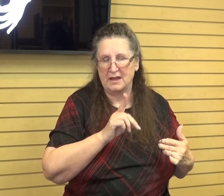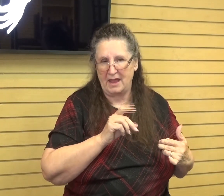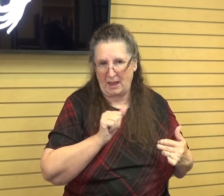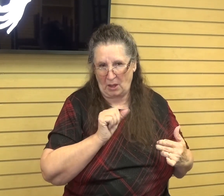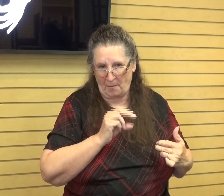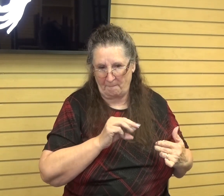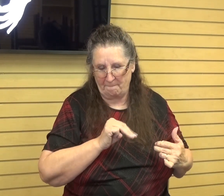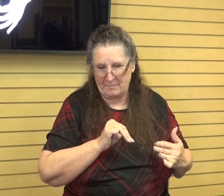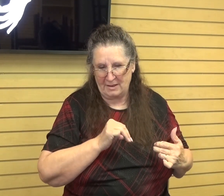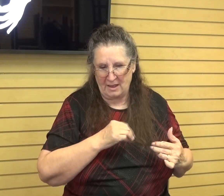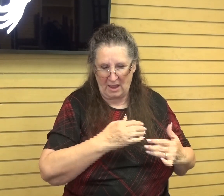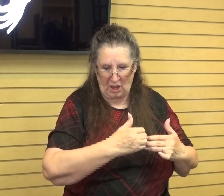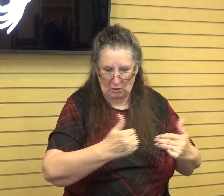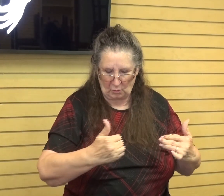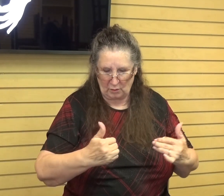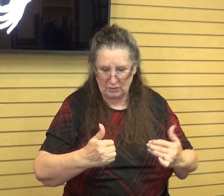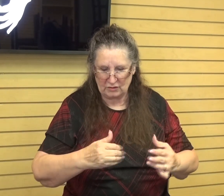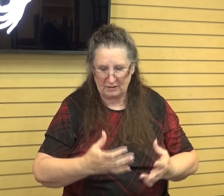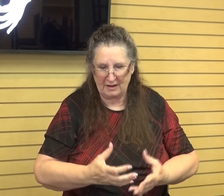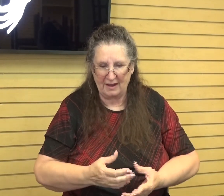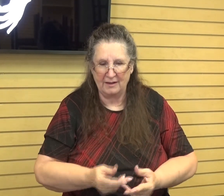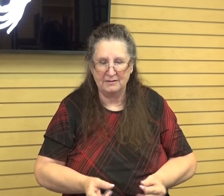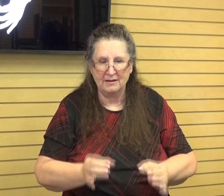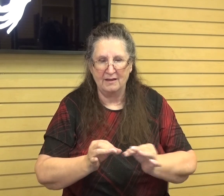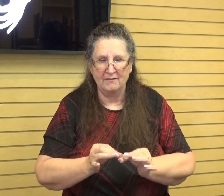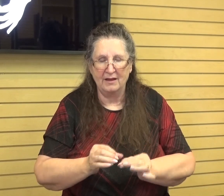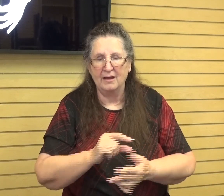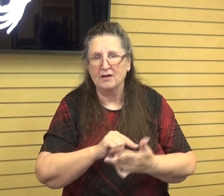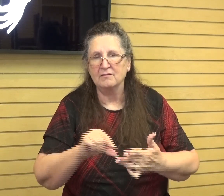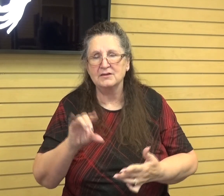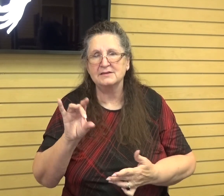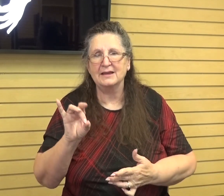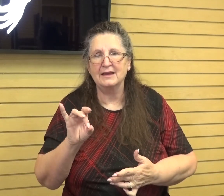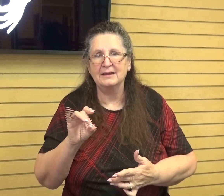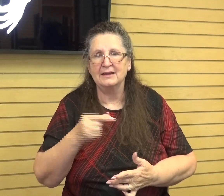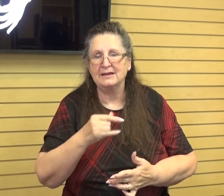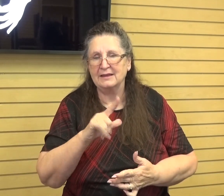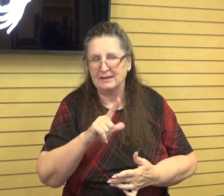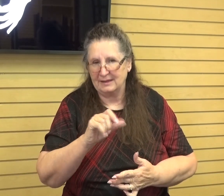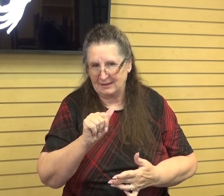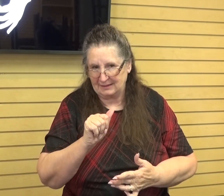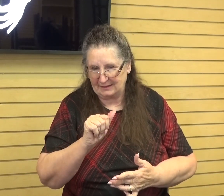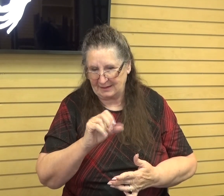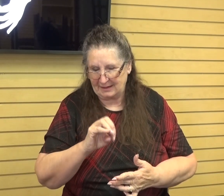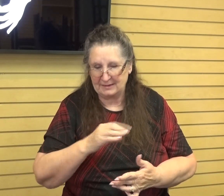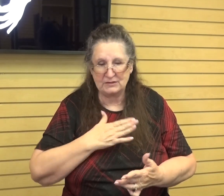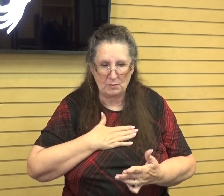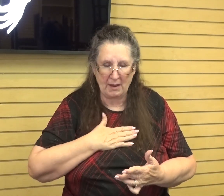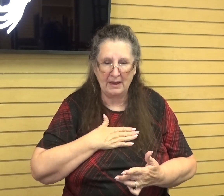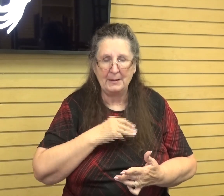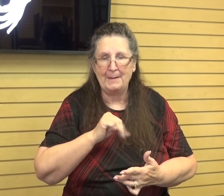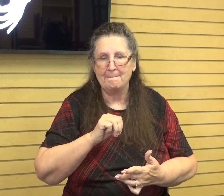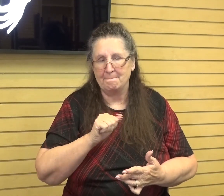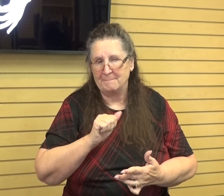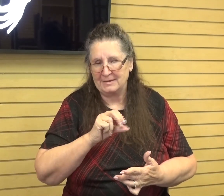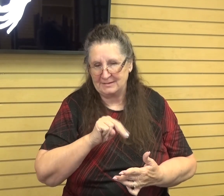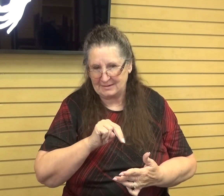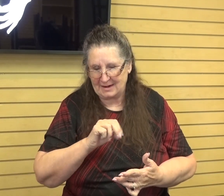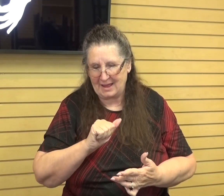Sekar. And verse 8, says, Gilead is mine, Manasseh is mine, Ephraim is my helmet,